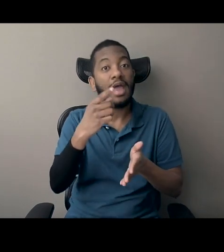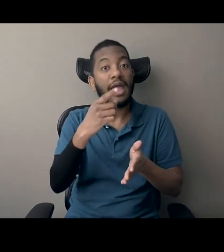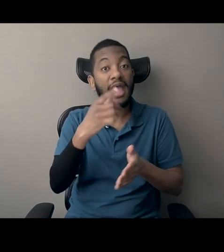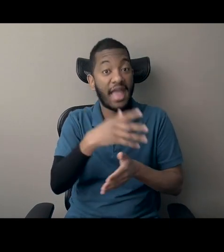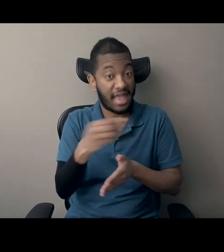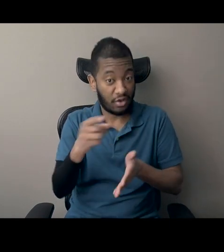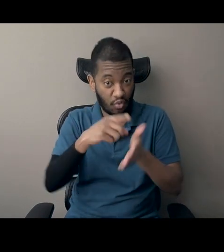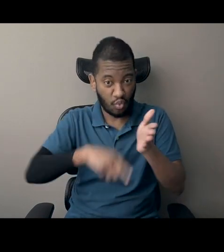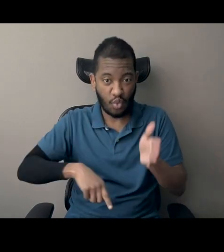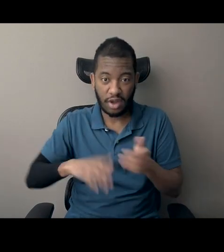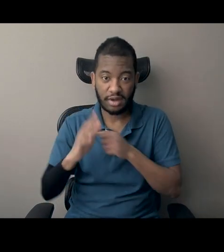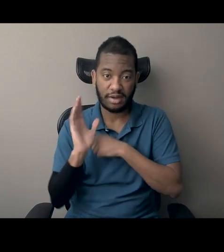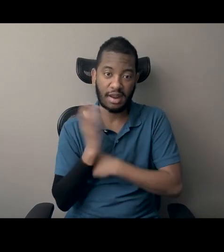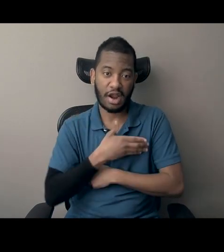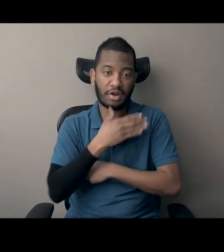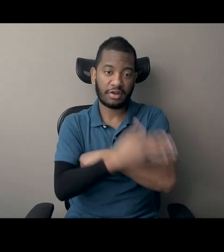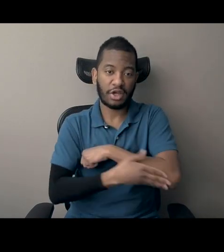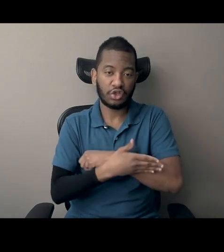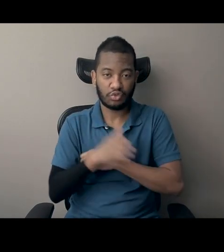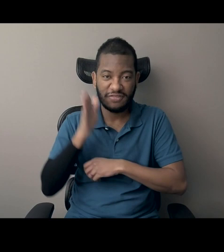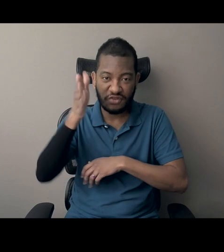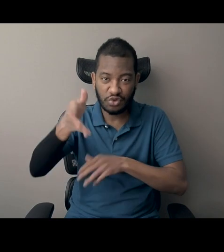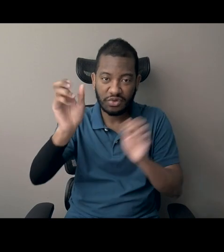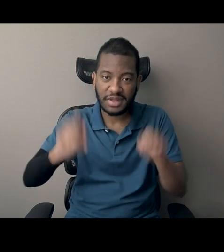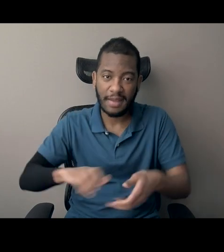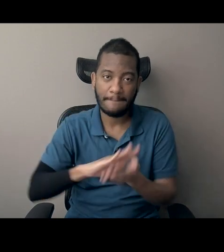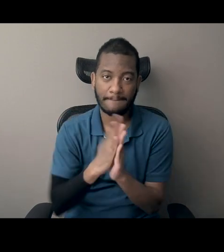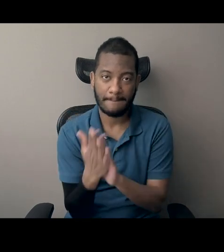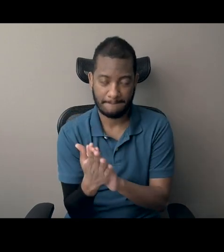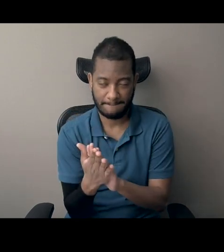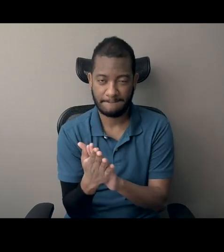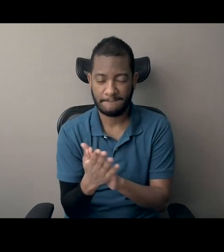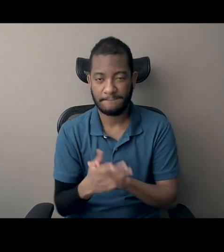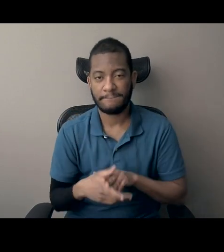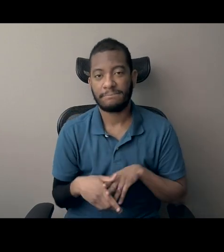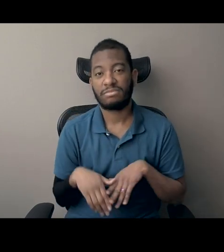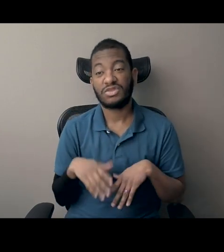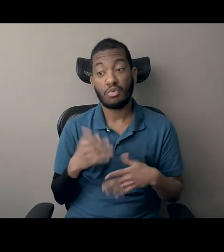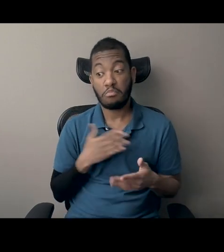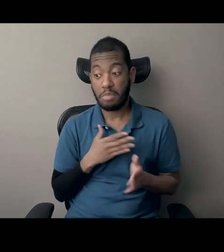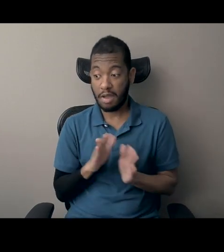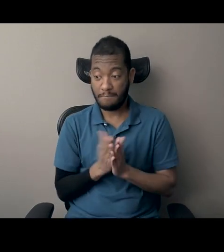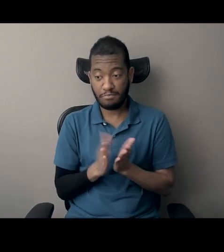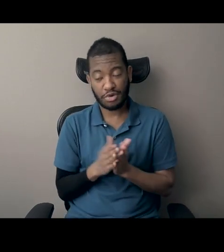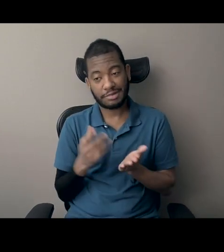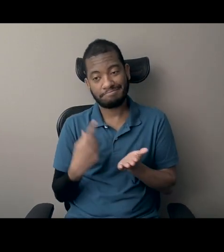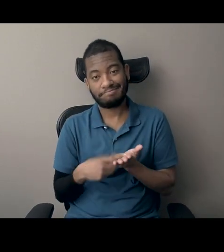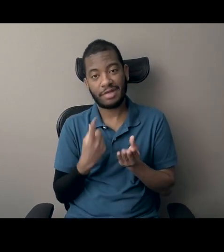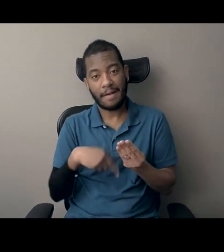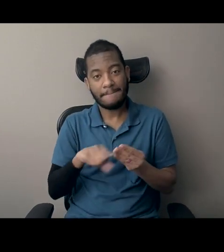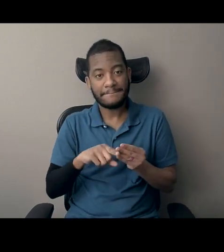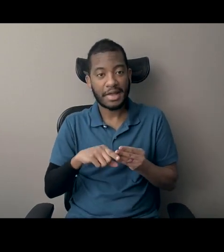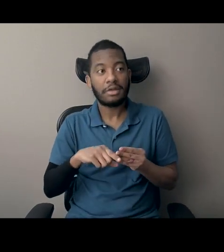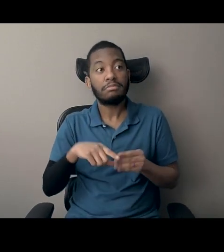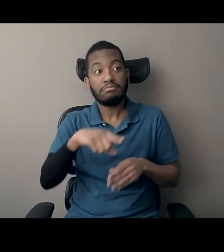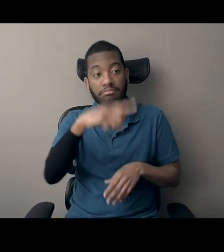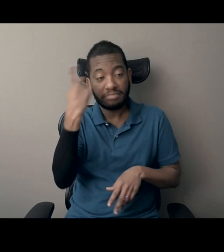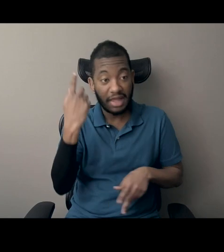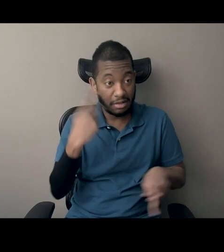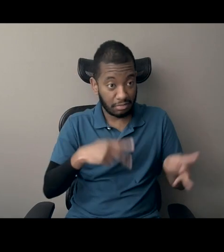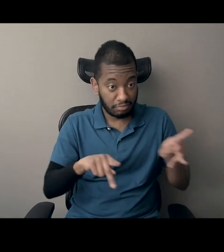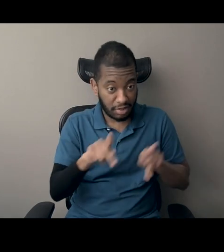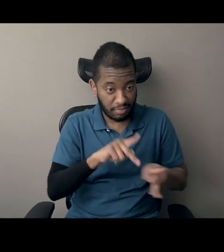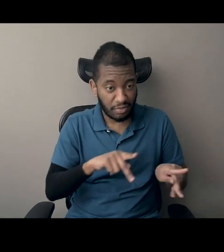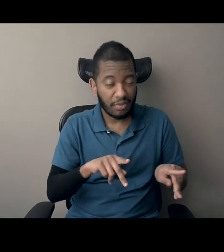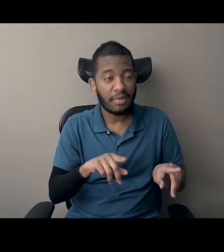in the book was not only telling the stories of, you know, of, of Black people, but also talking about the important role that white